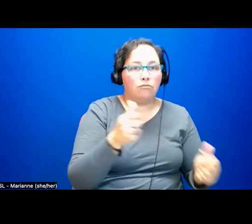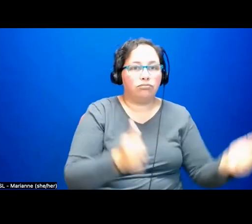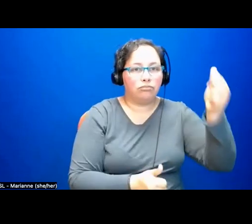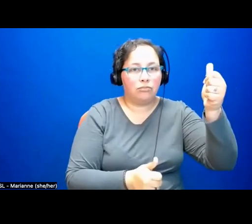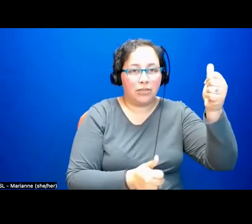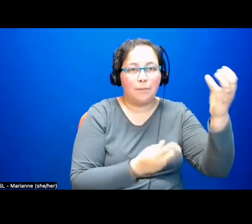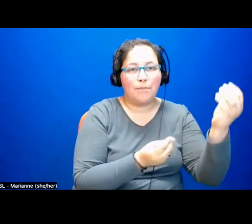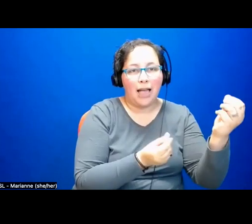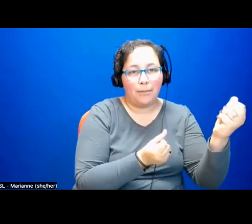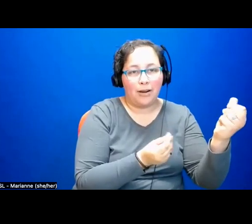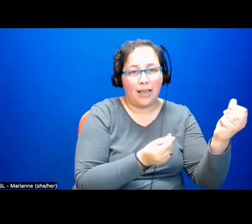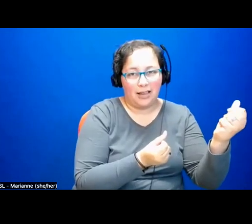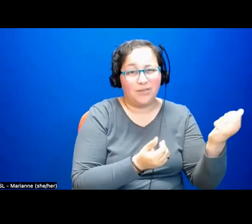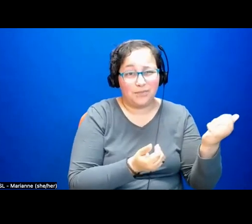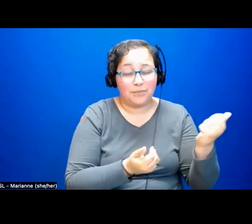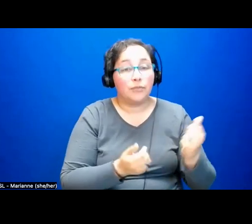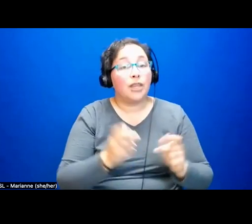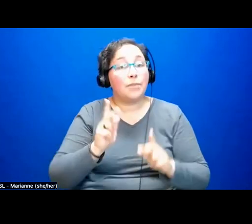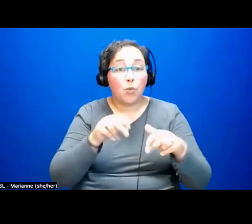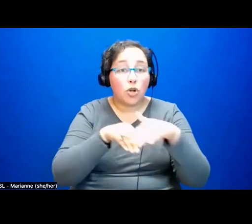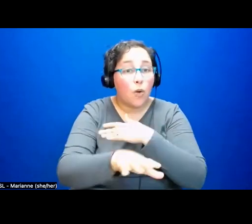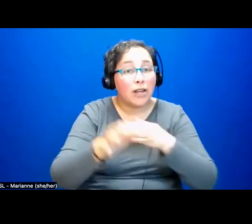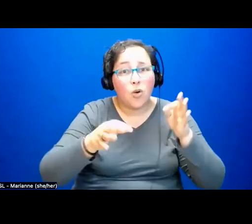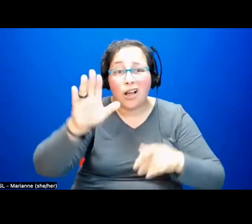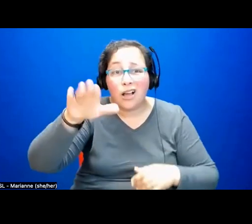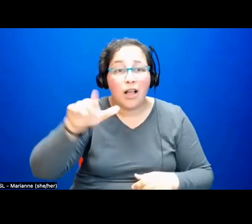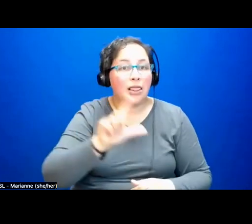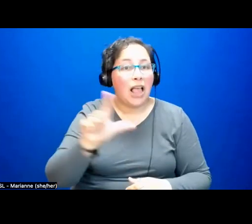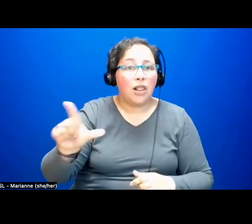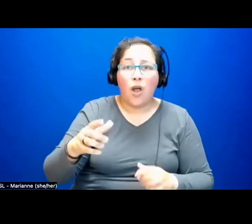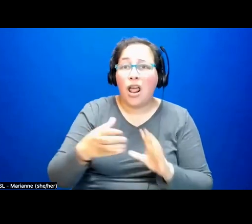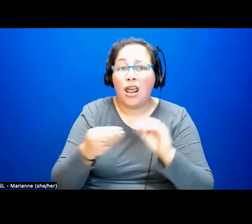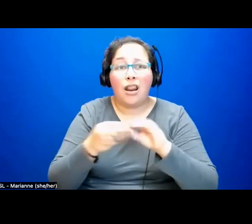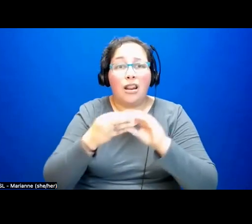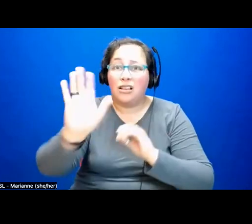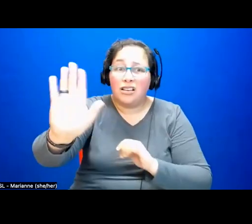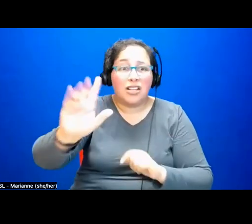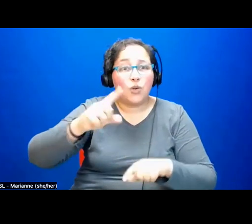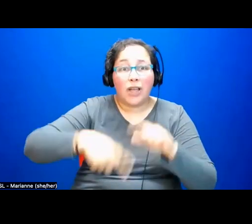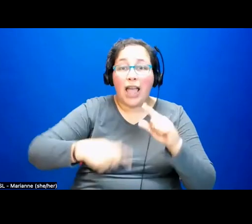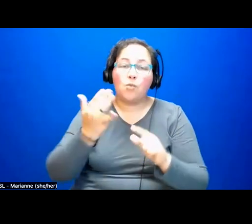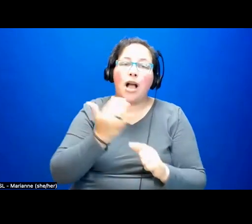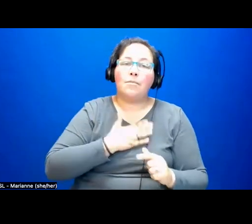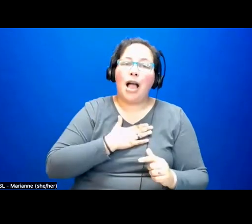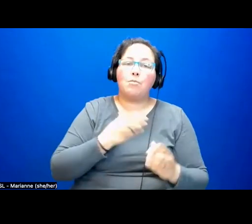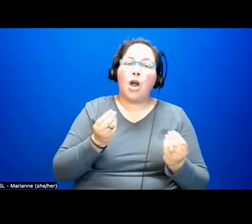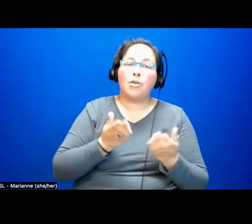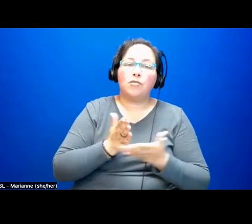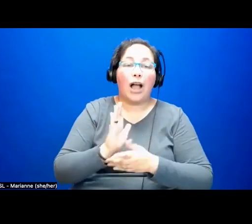repeatedly refusing arguments by landlord lobbies that such moratoria undermined their property rights.